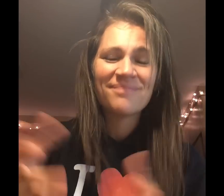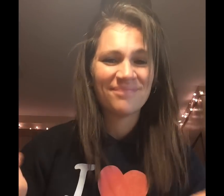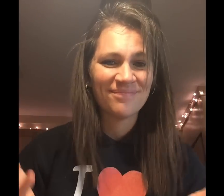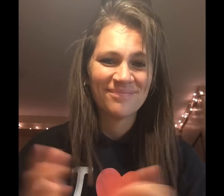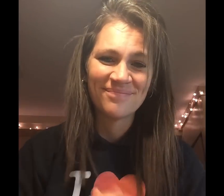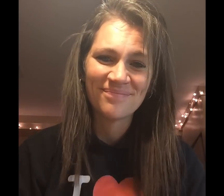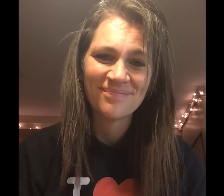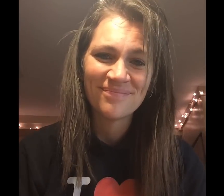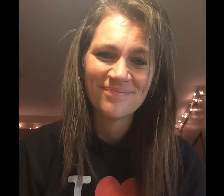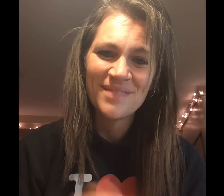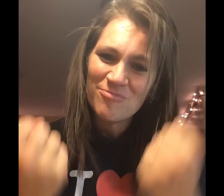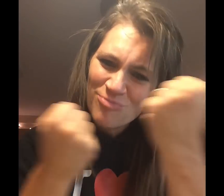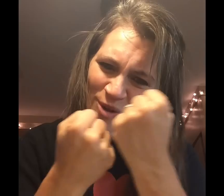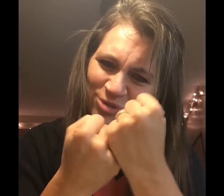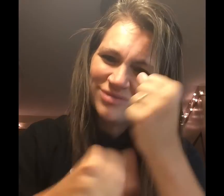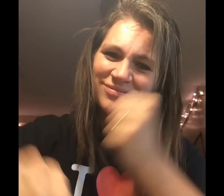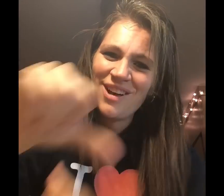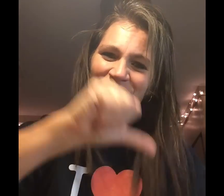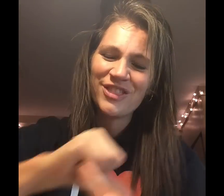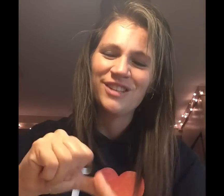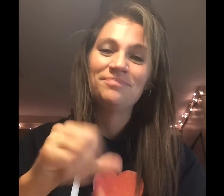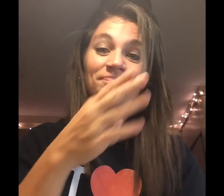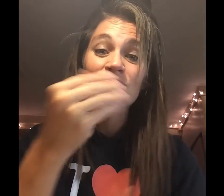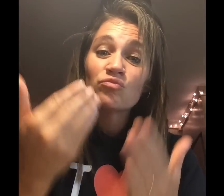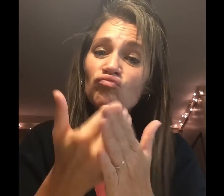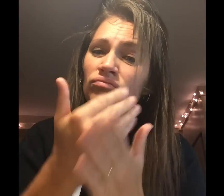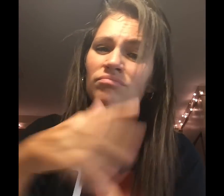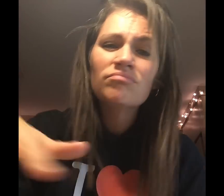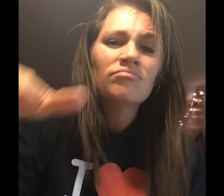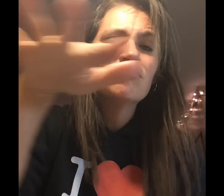Yeah. You know what? There's so much we can do. Come on.